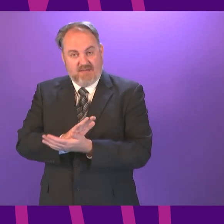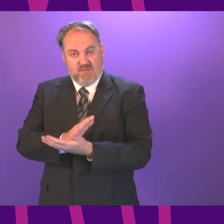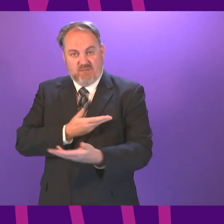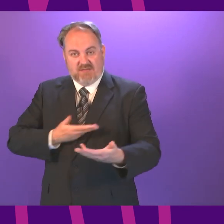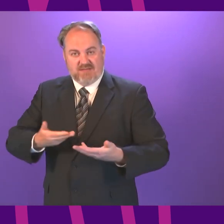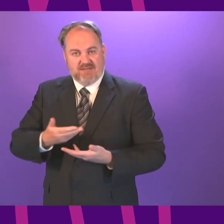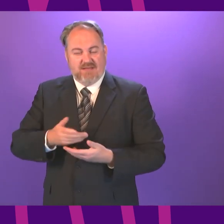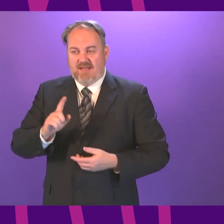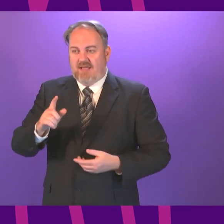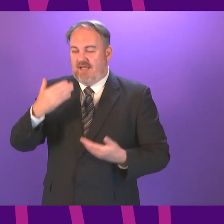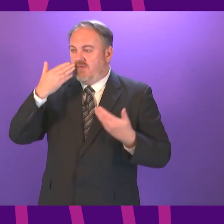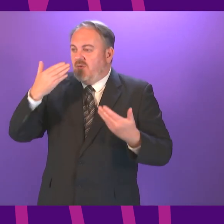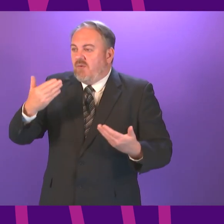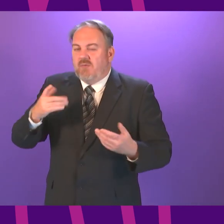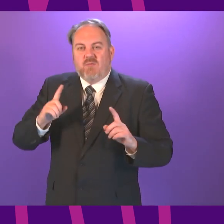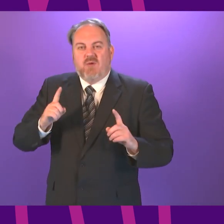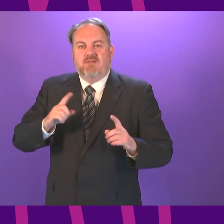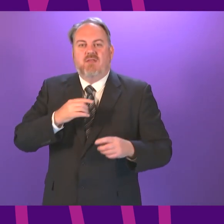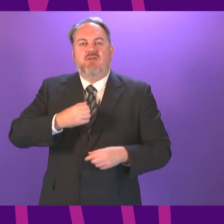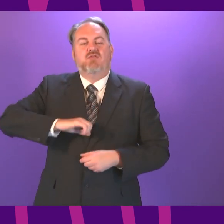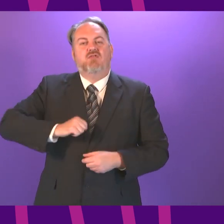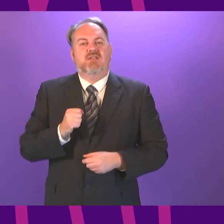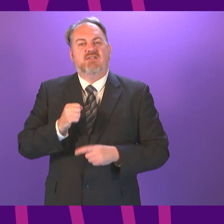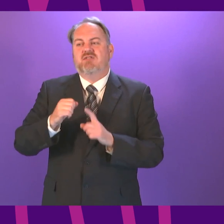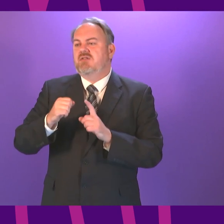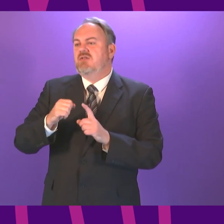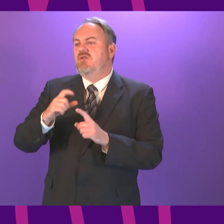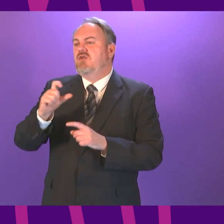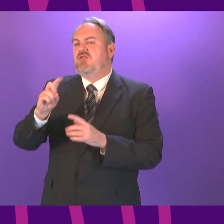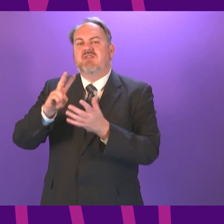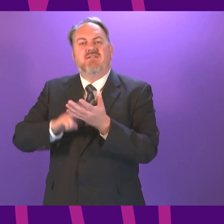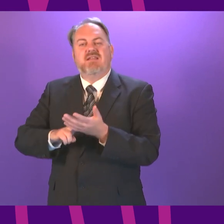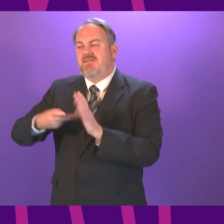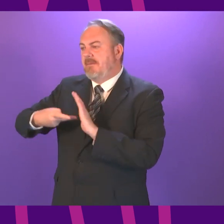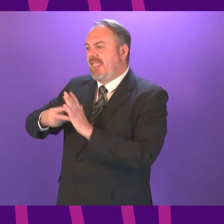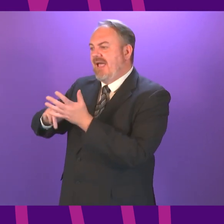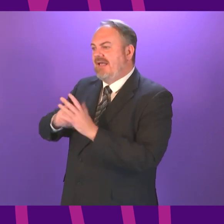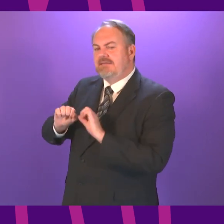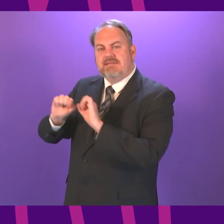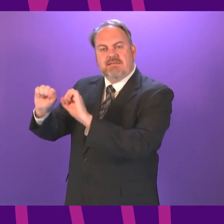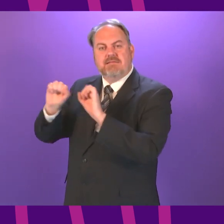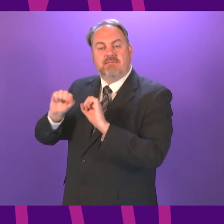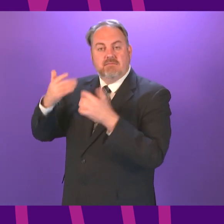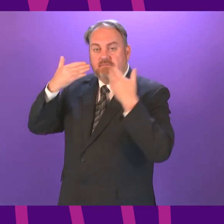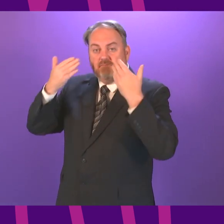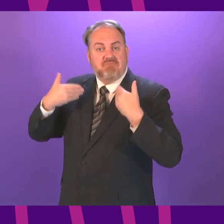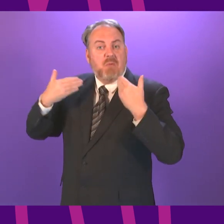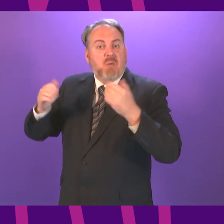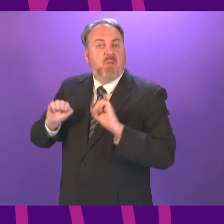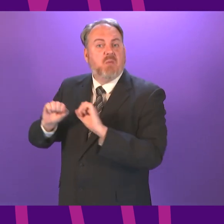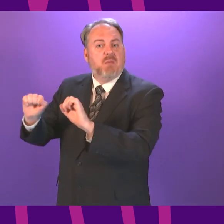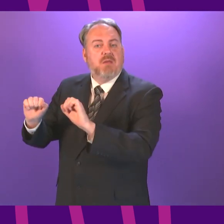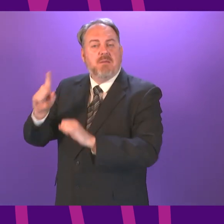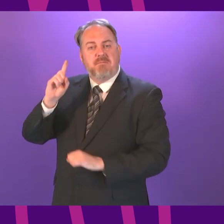stand here I don't know the detail of what the Scottish Conservatives are proposing I don't know all of the detail of that and in government it is